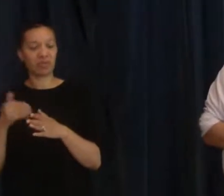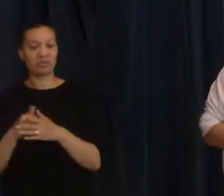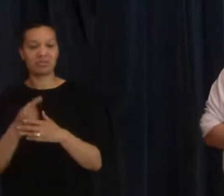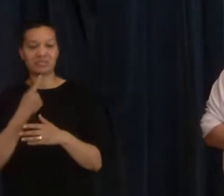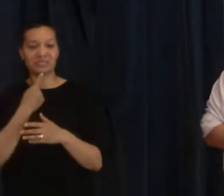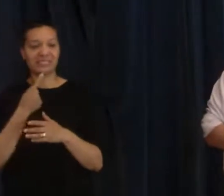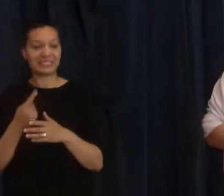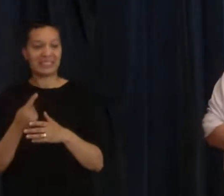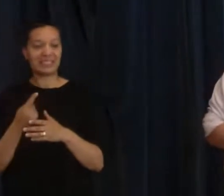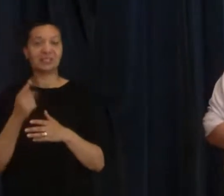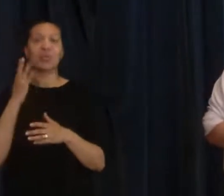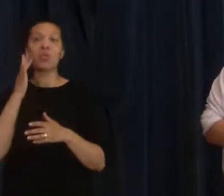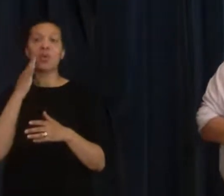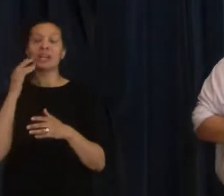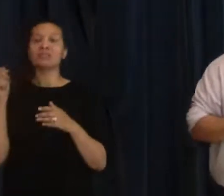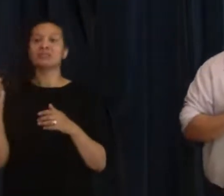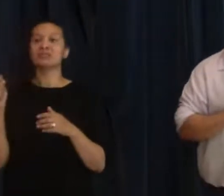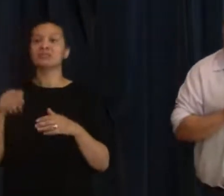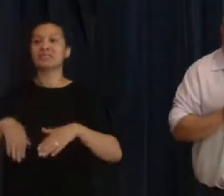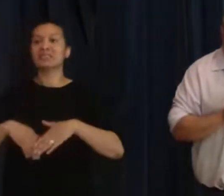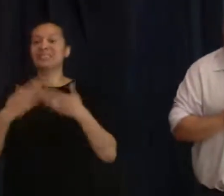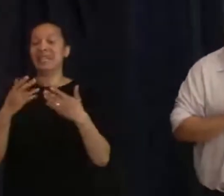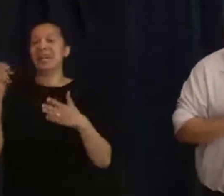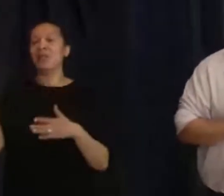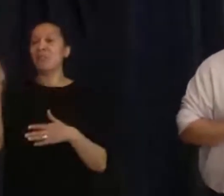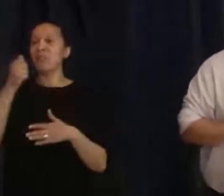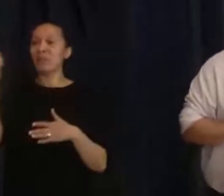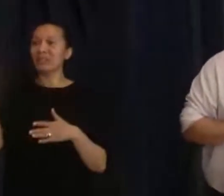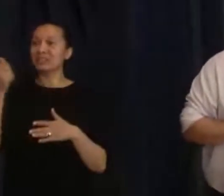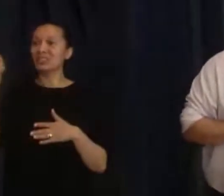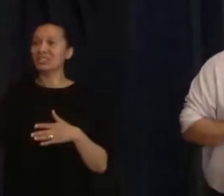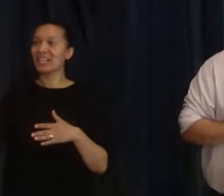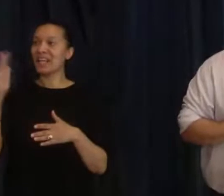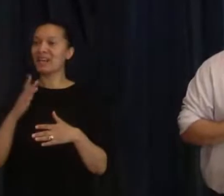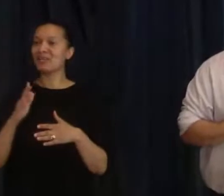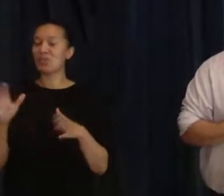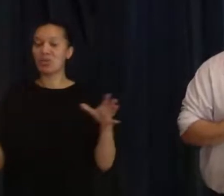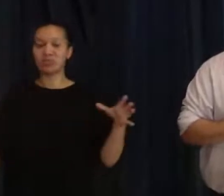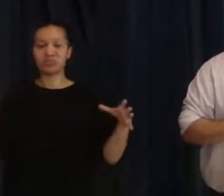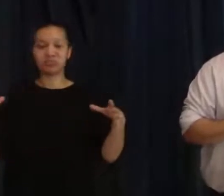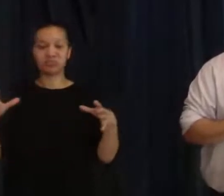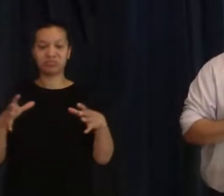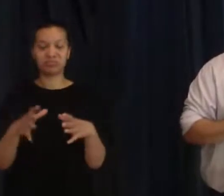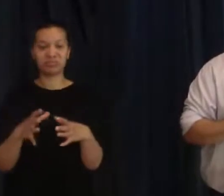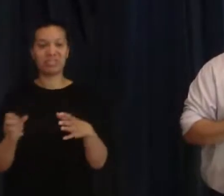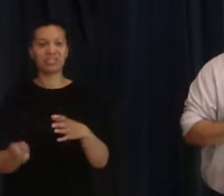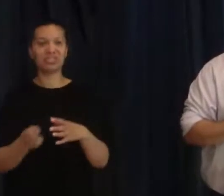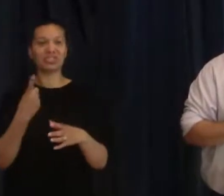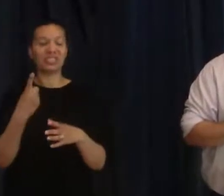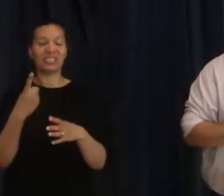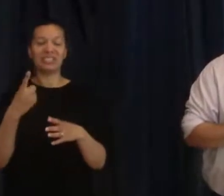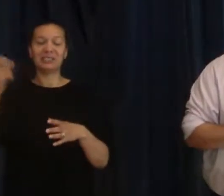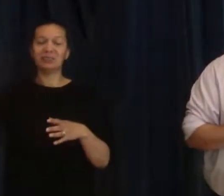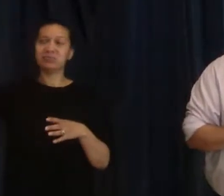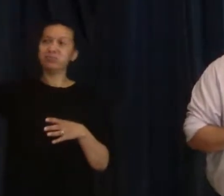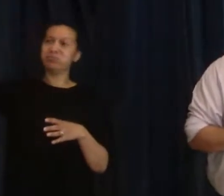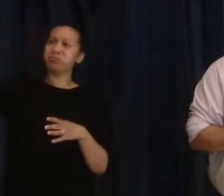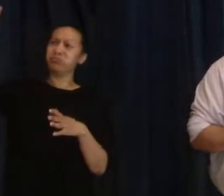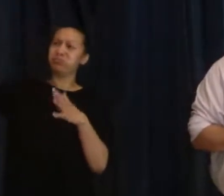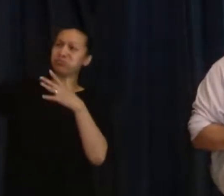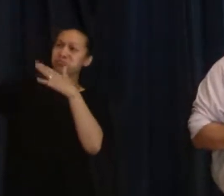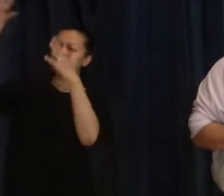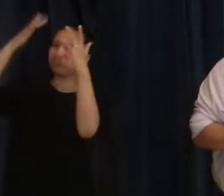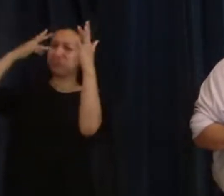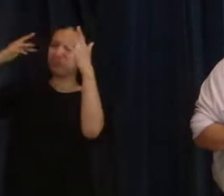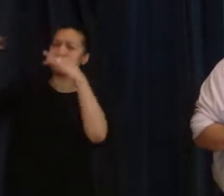And it says, the day of Pentecost came, they were all together in one place. Suddenly a sound like the blowing of a violent wind